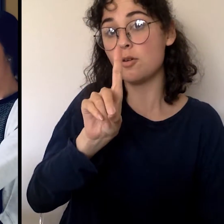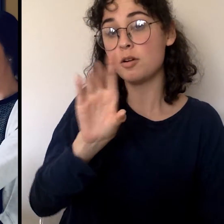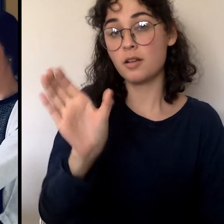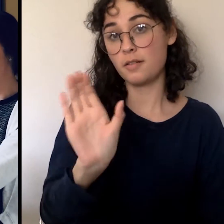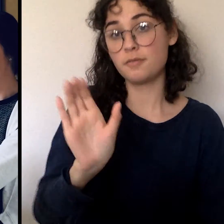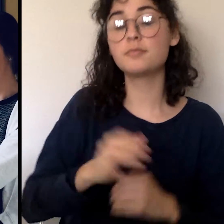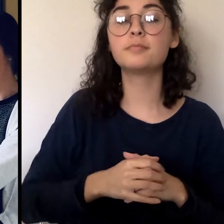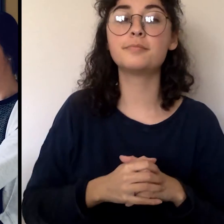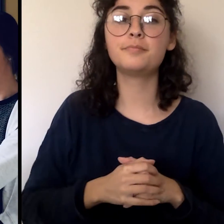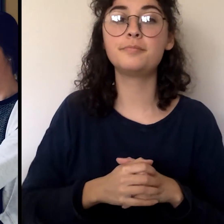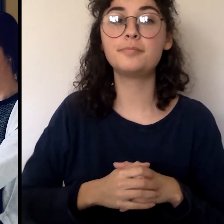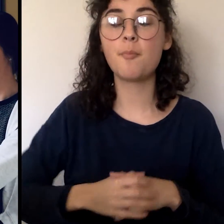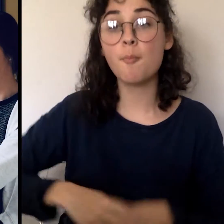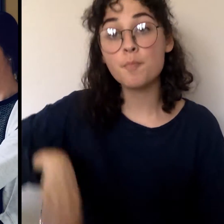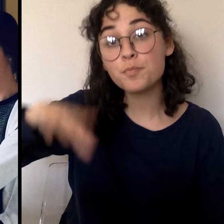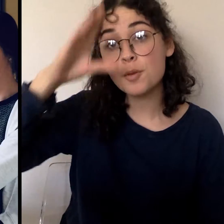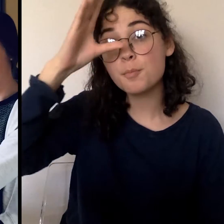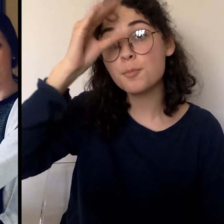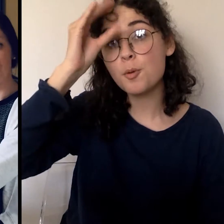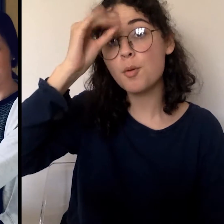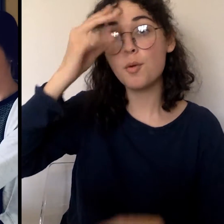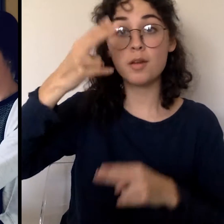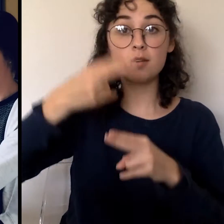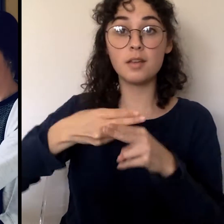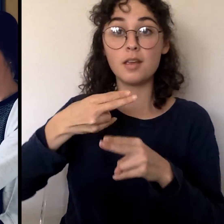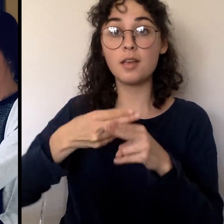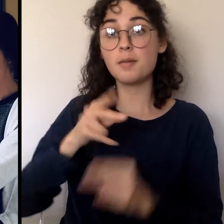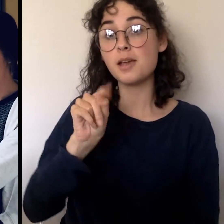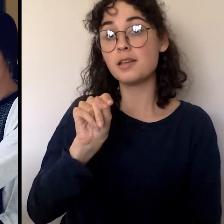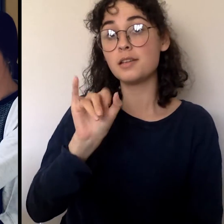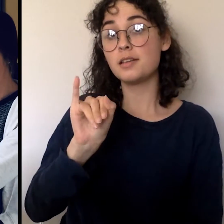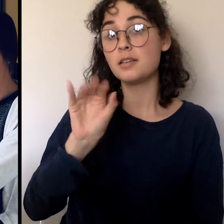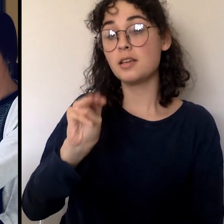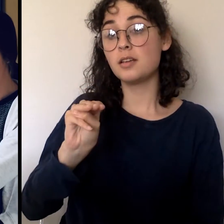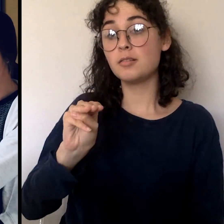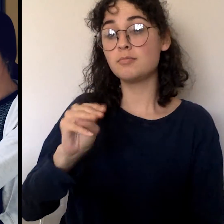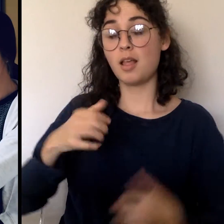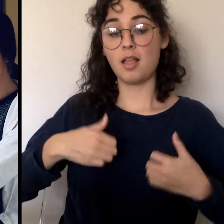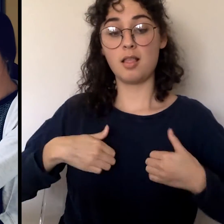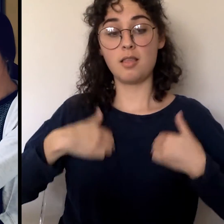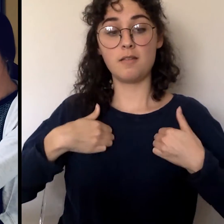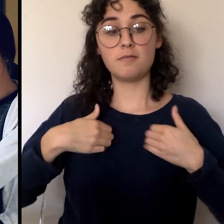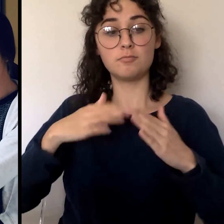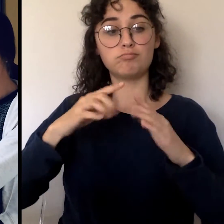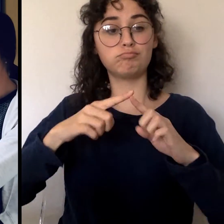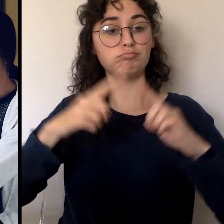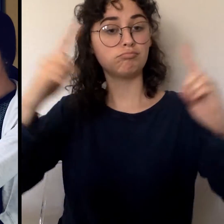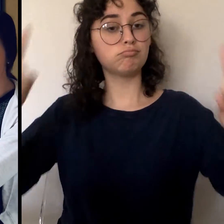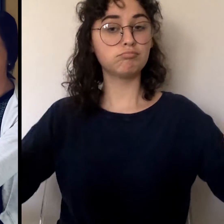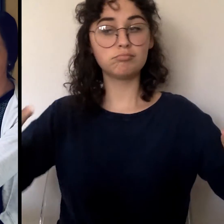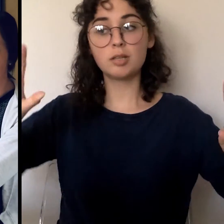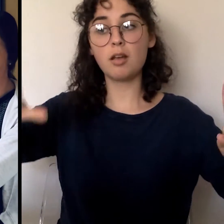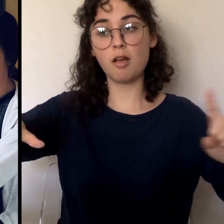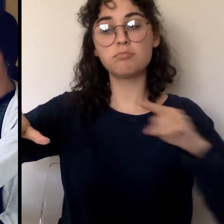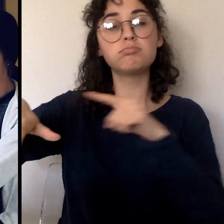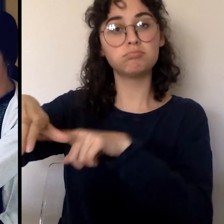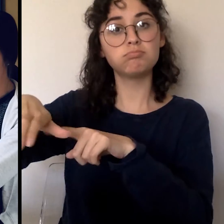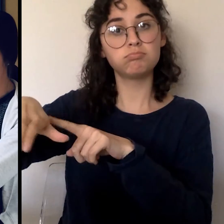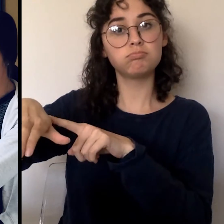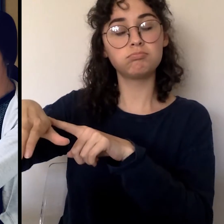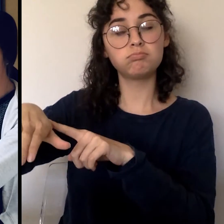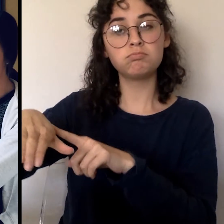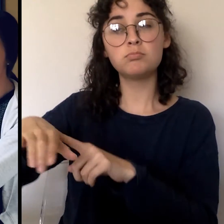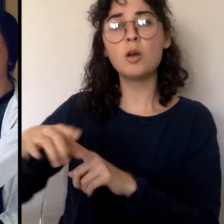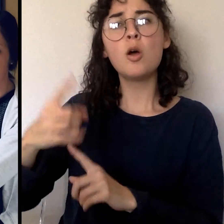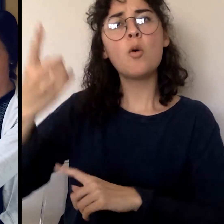A boy named Tim lives across the street. One day, Tim said, I try to do a good